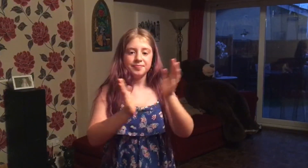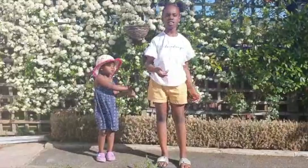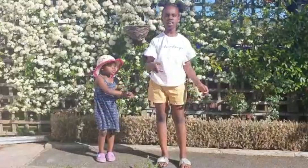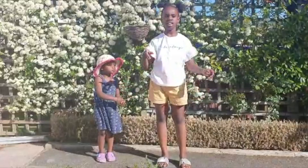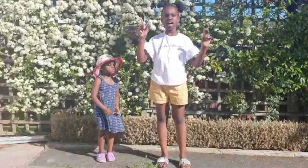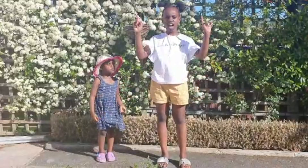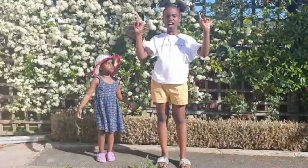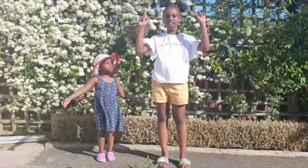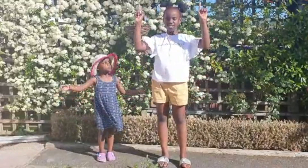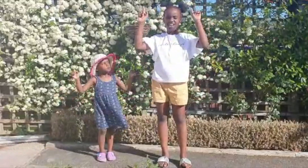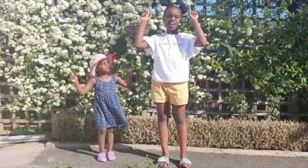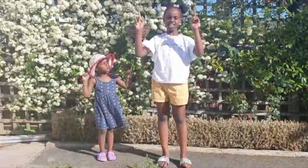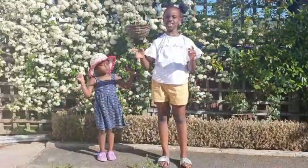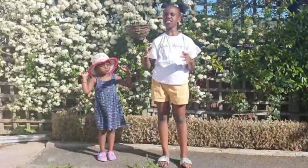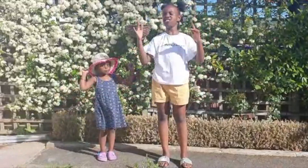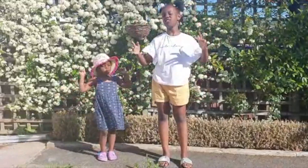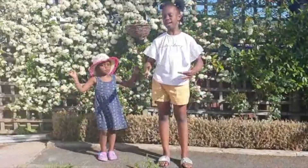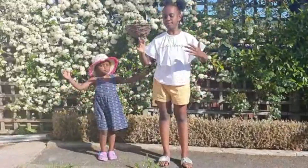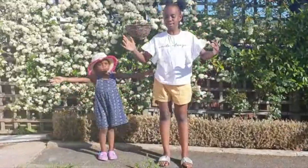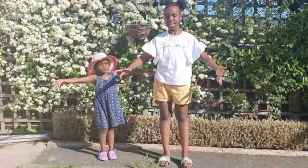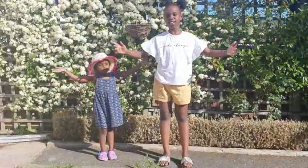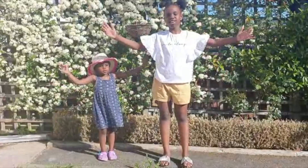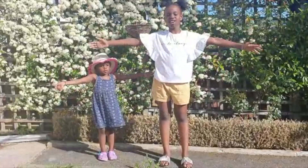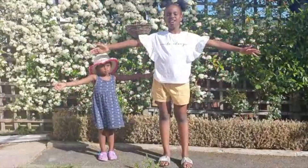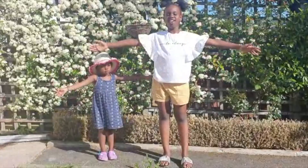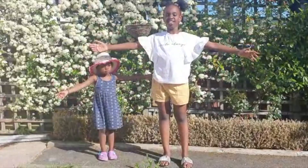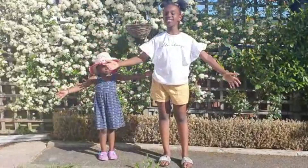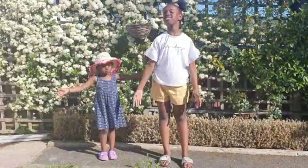Our God is a great big God